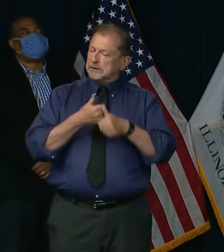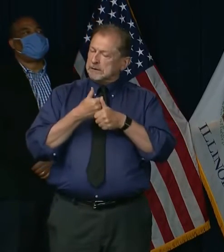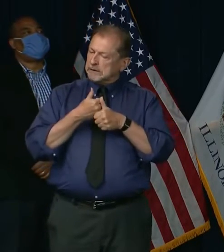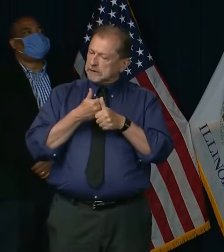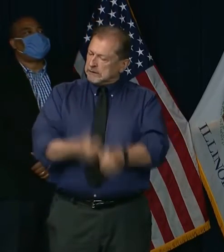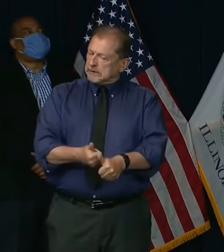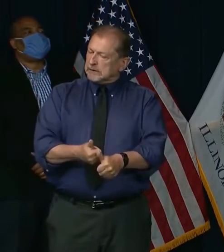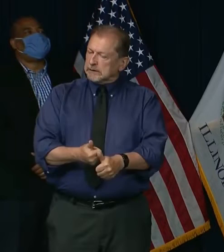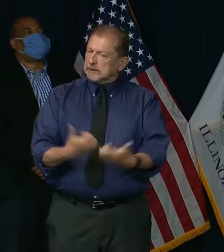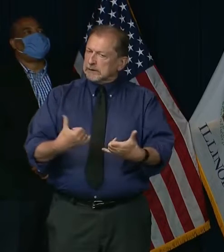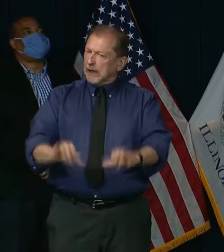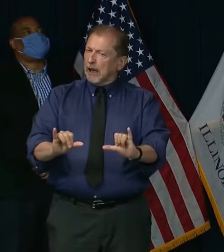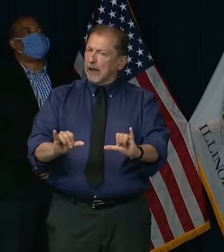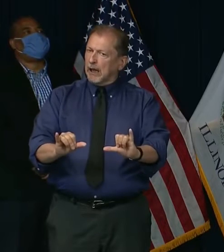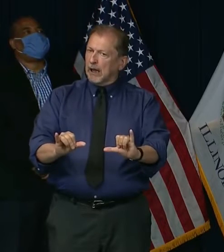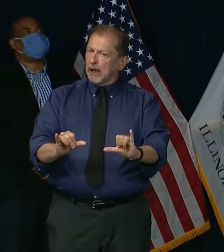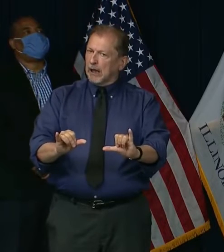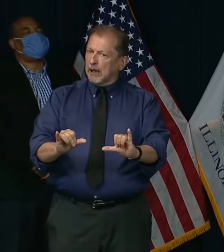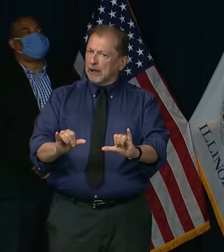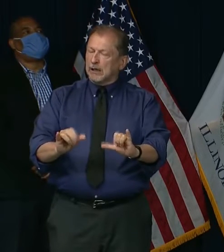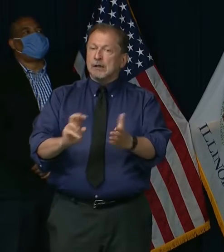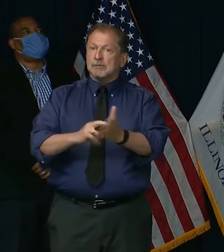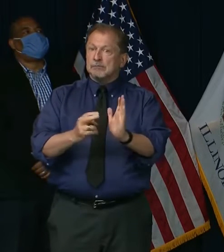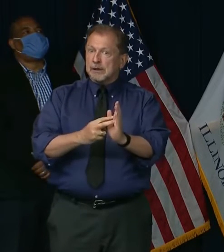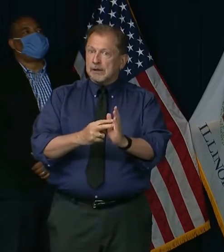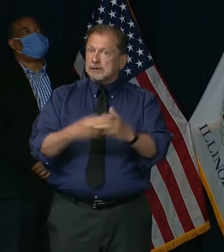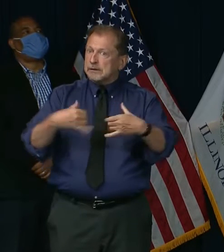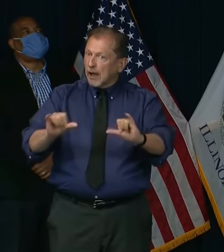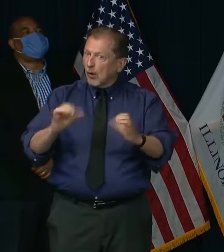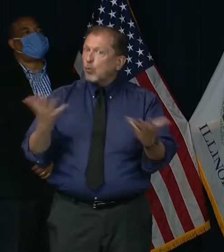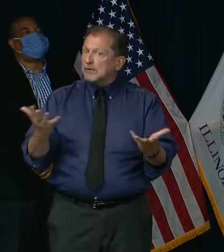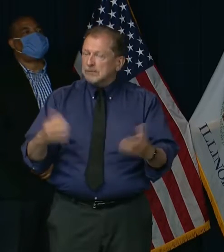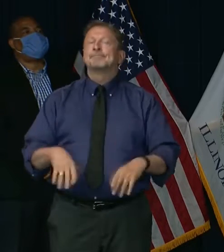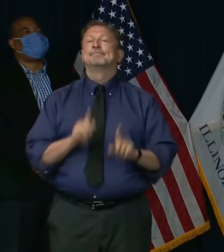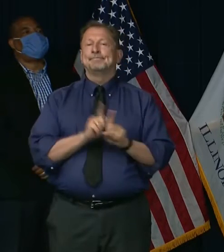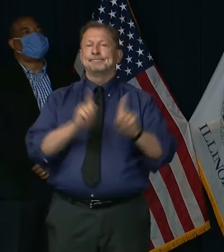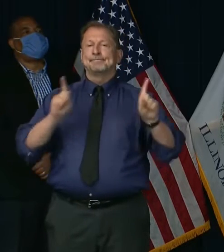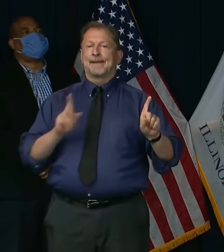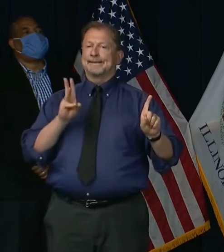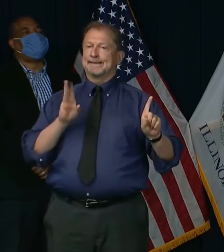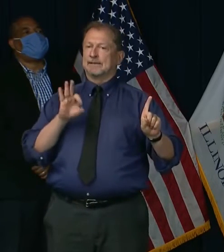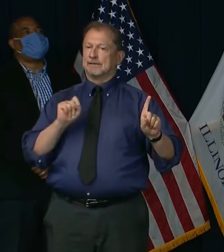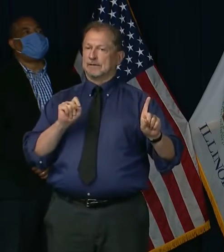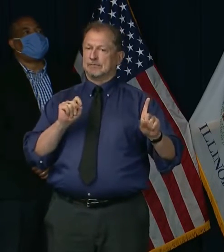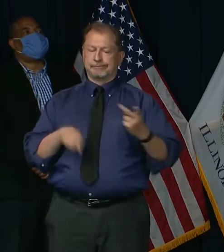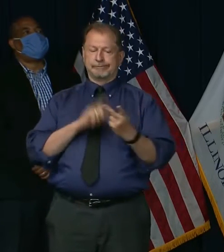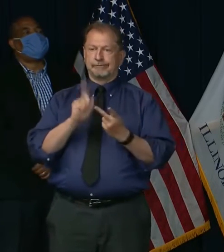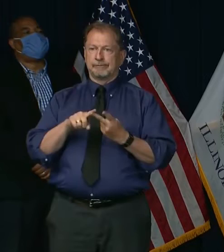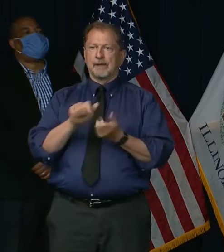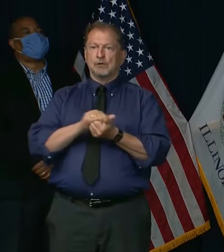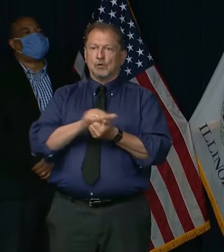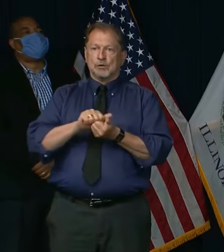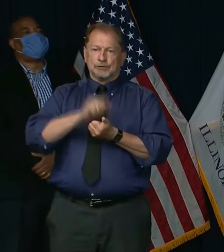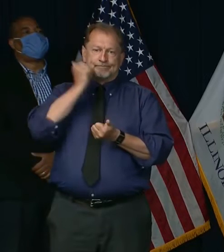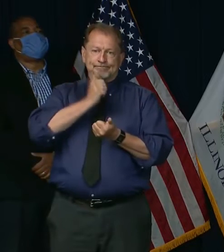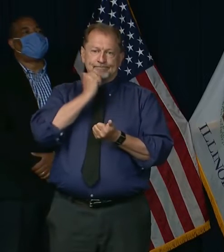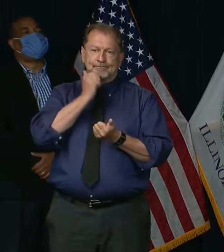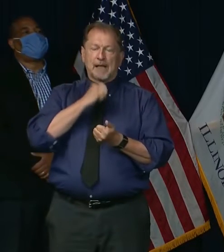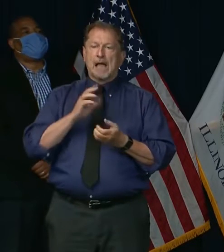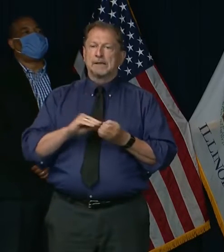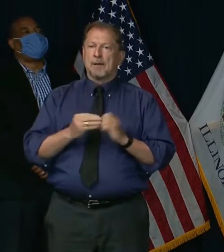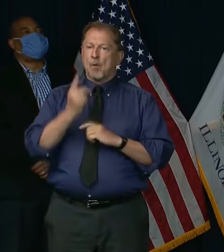mitigations. That means maintaining six feet of physical distance, washing our hands regularly, and crucially,